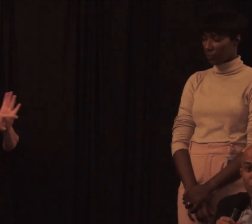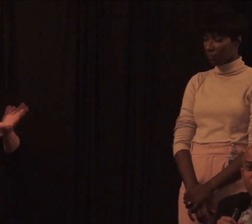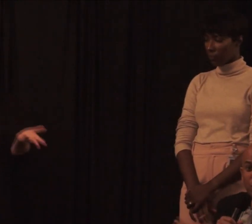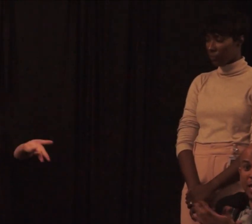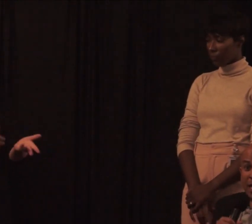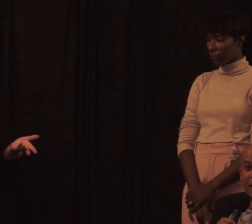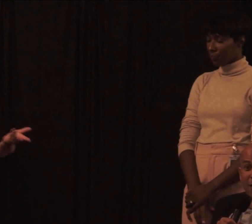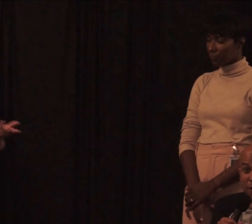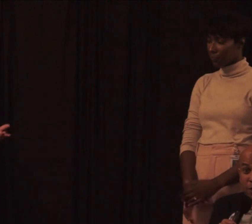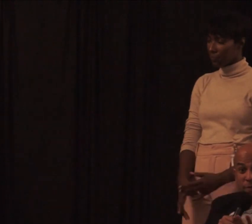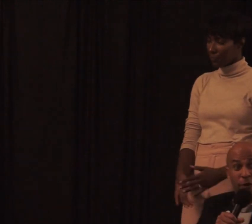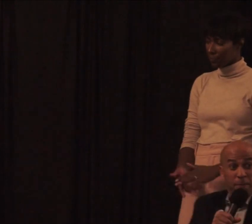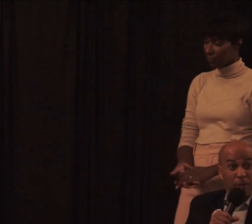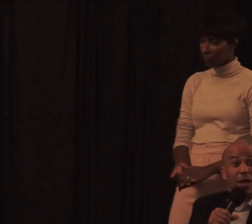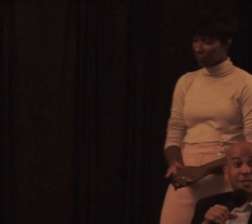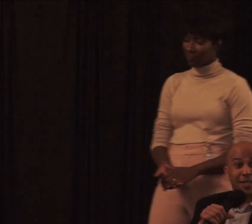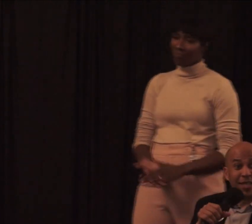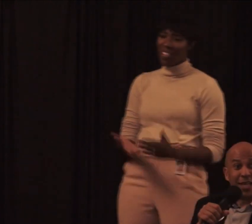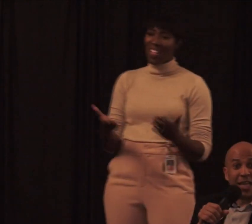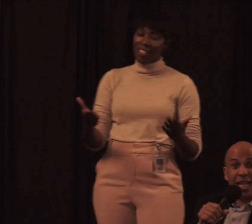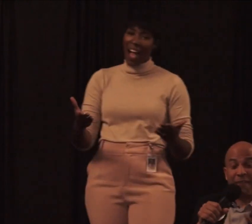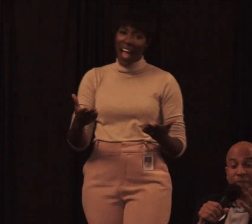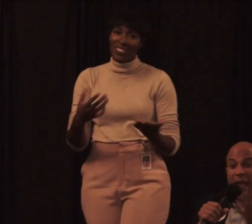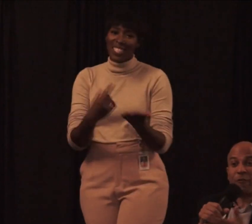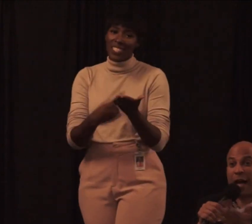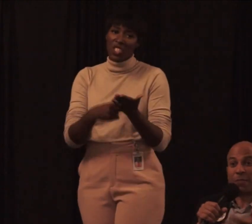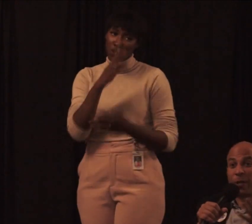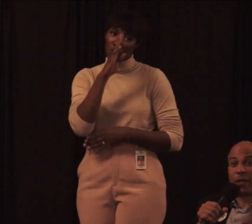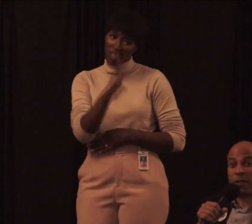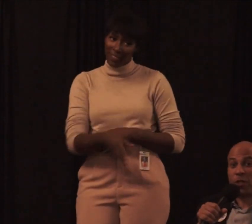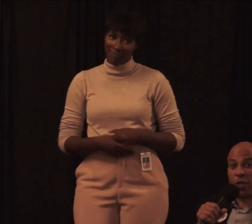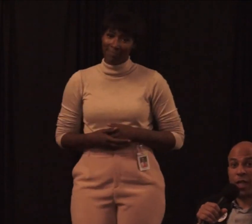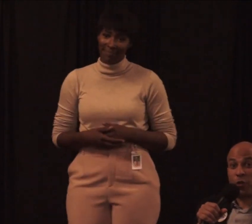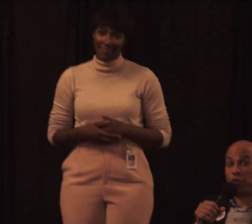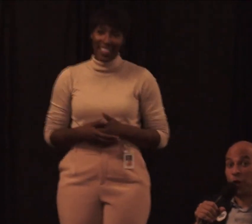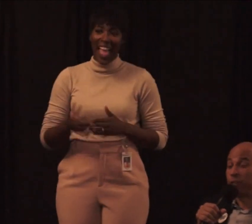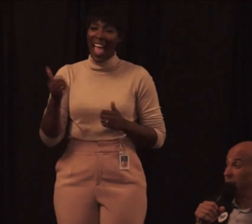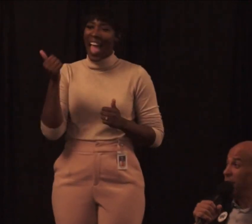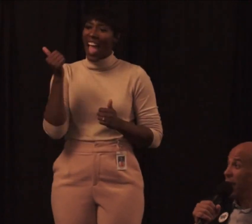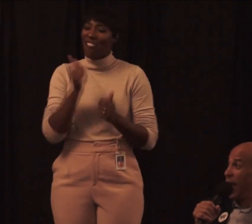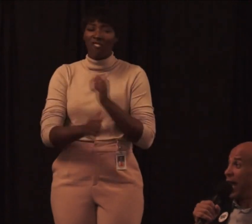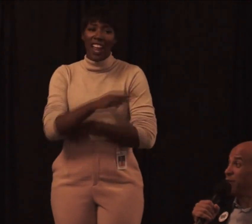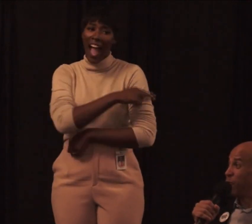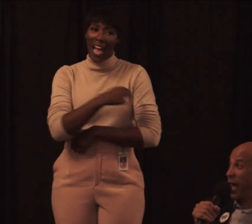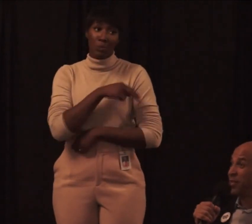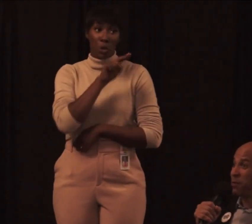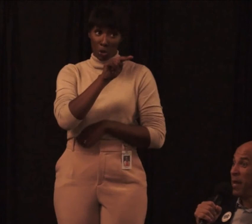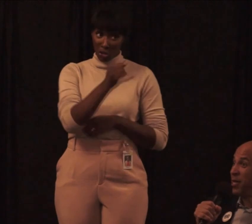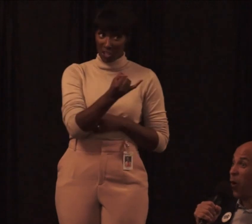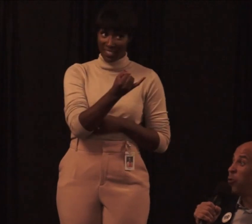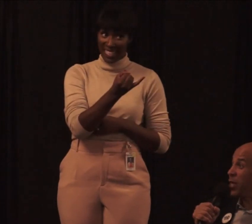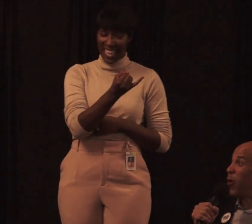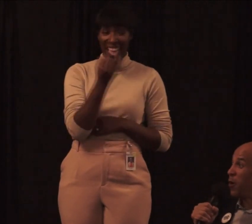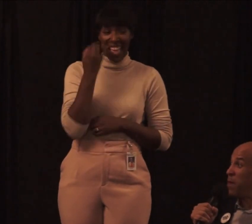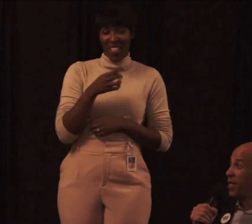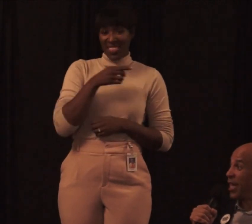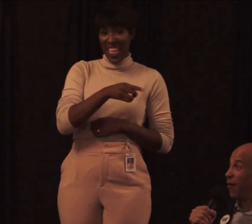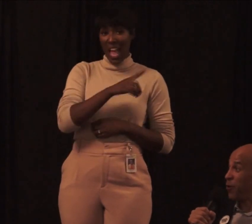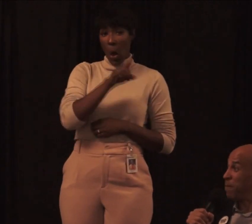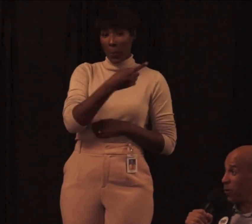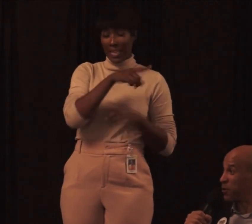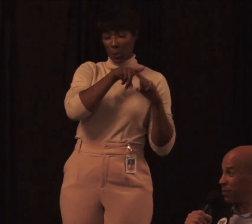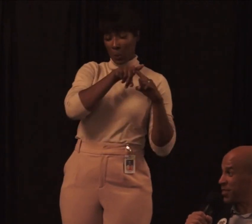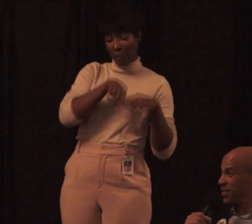What she's saying, and to be very blunt, if every hospital in New Jersey had to depend only on